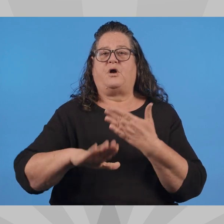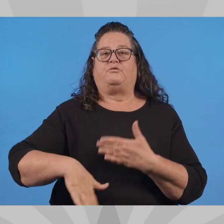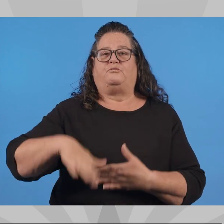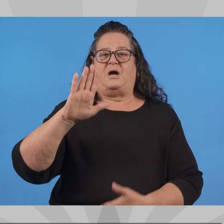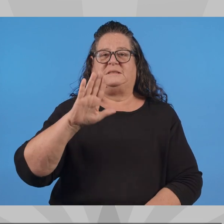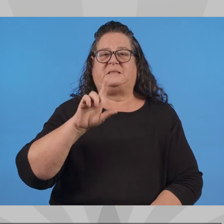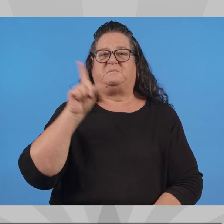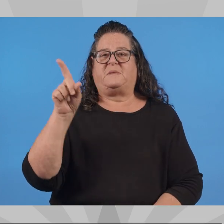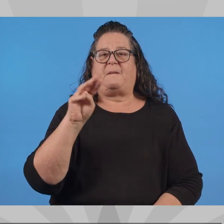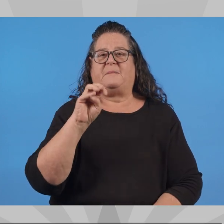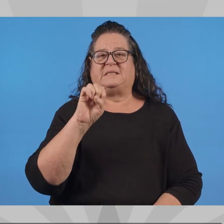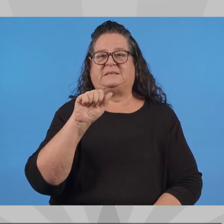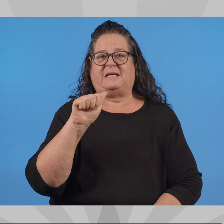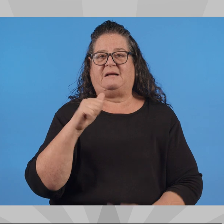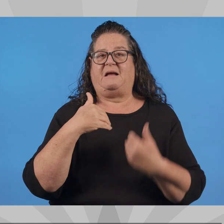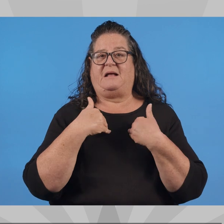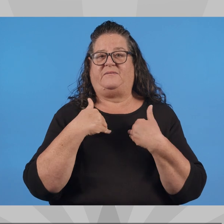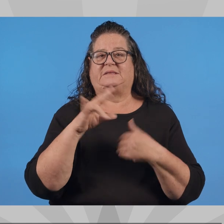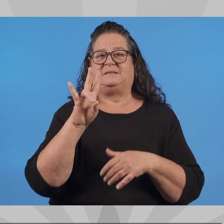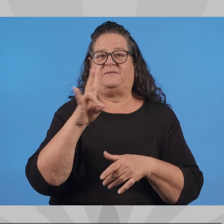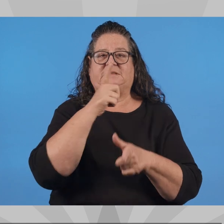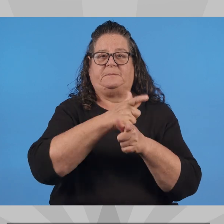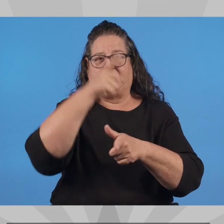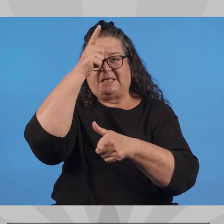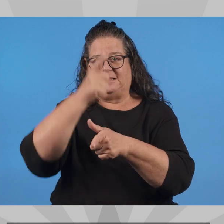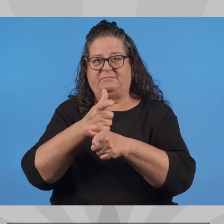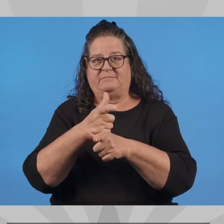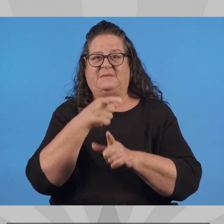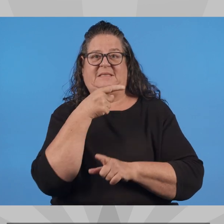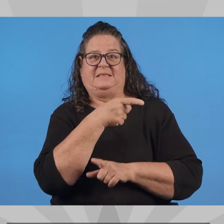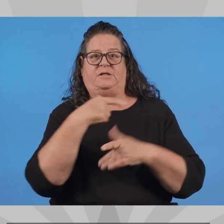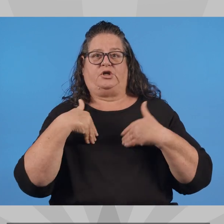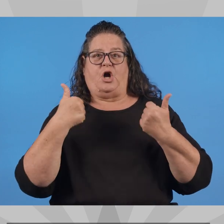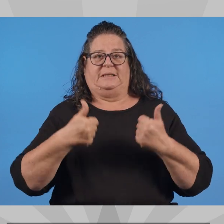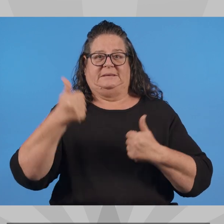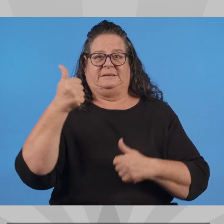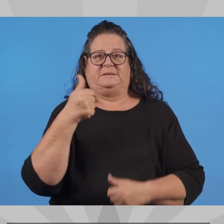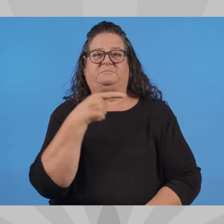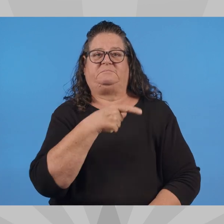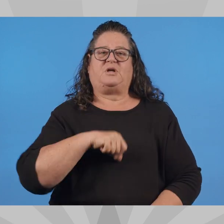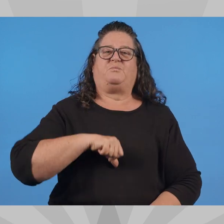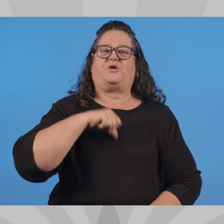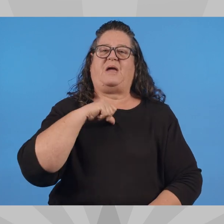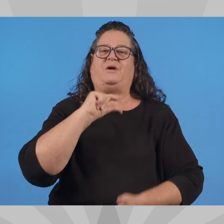Kiley Barber was born and raised in Mesa and is the youngest of seven siblings.